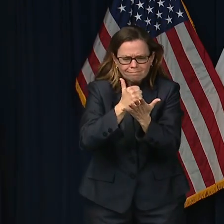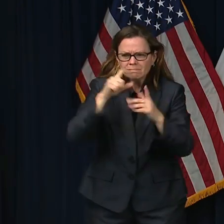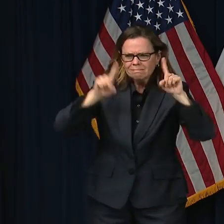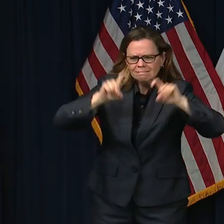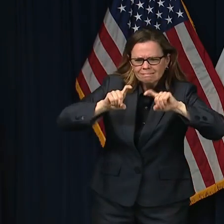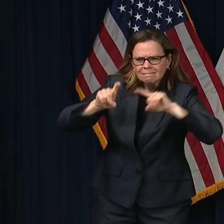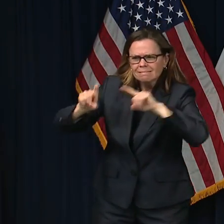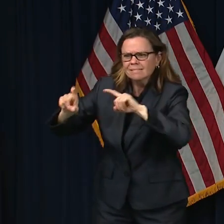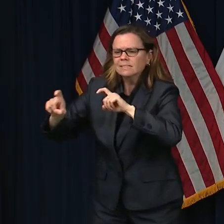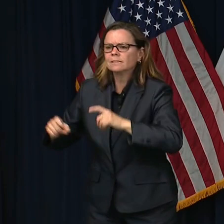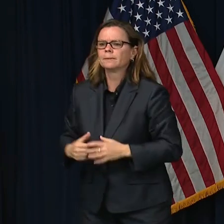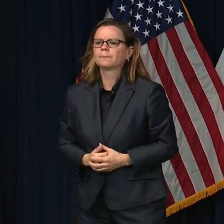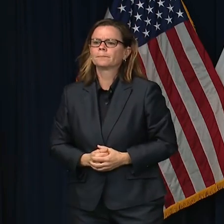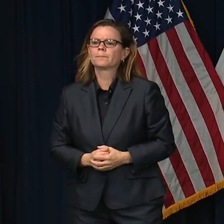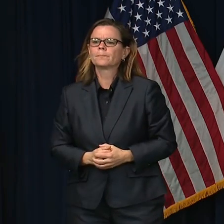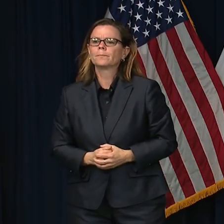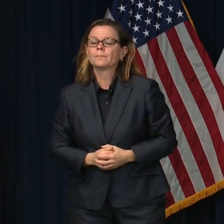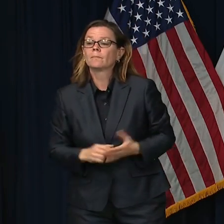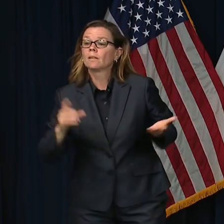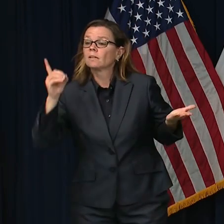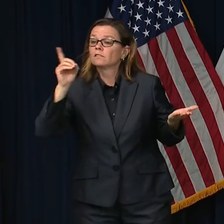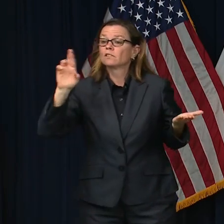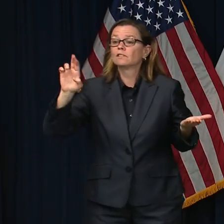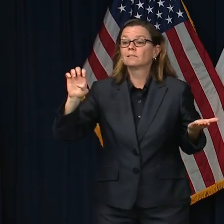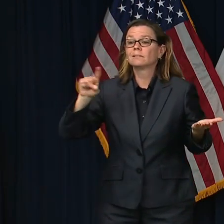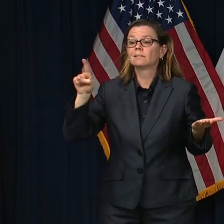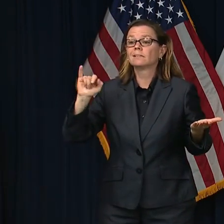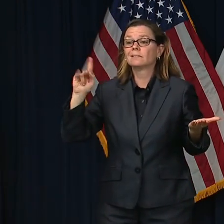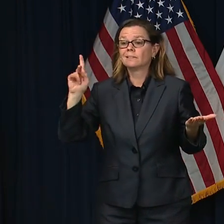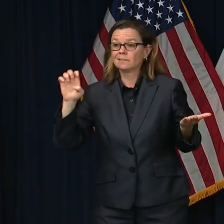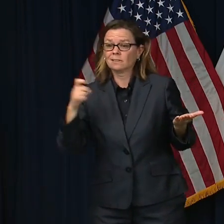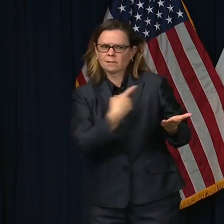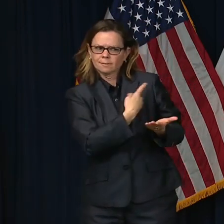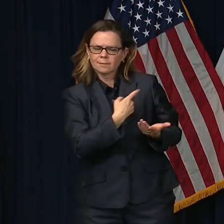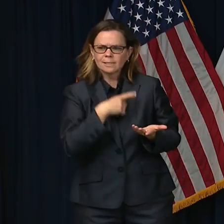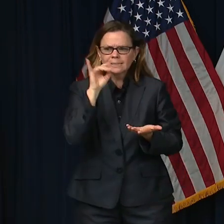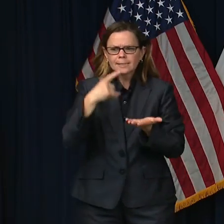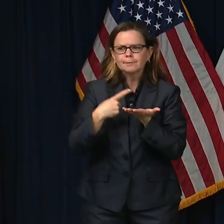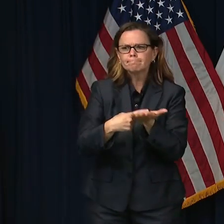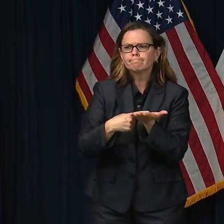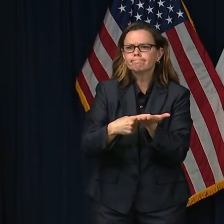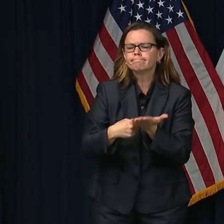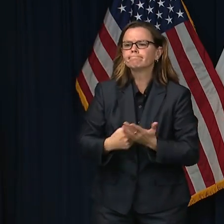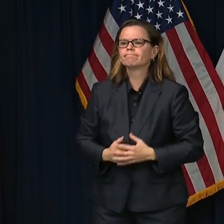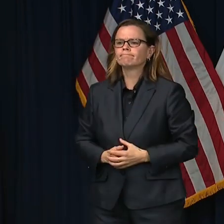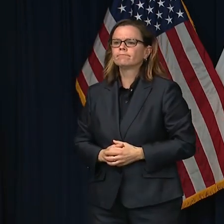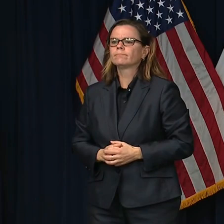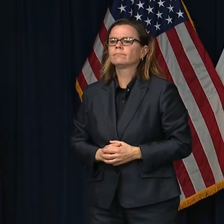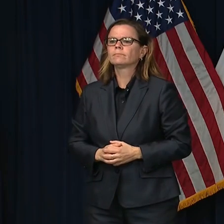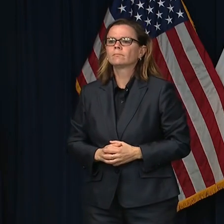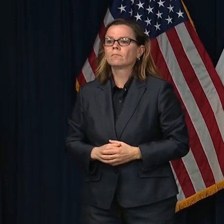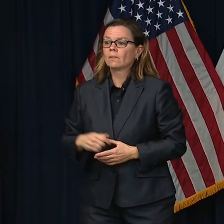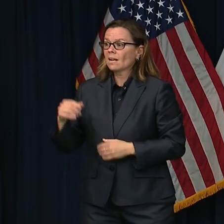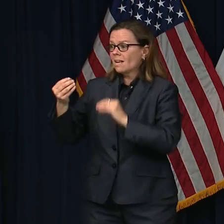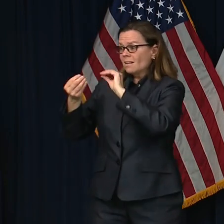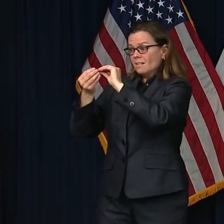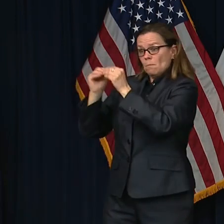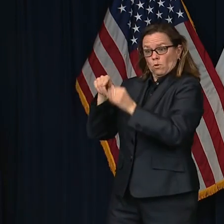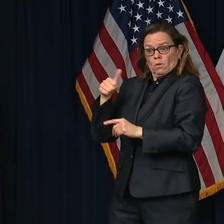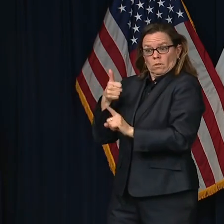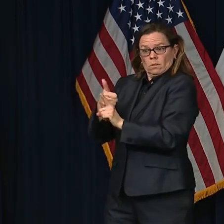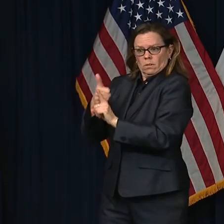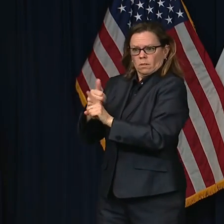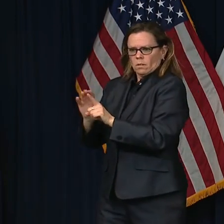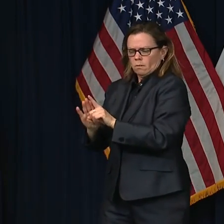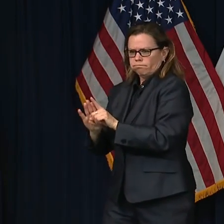I told you yesterday, our rate of rise is looking less and less exponential. That indicates